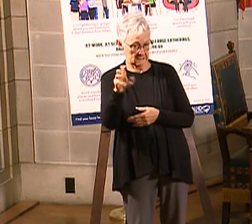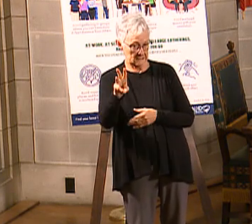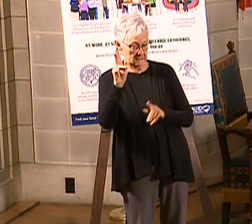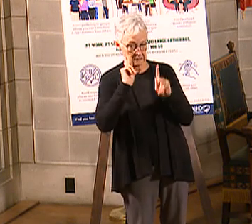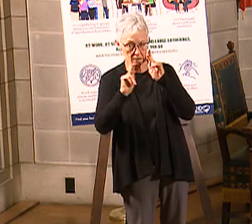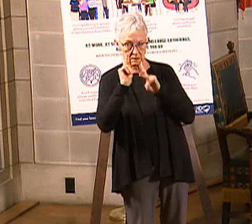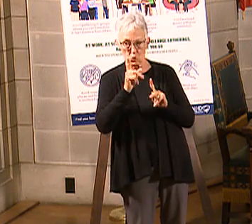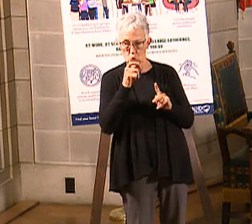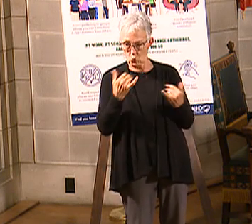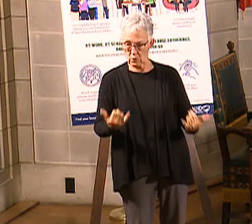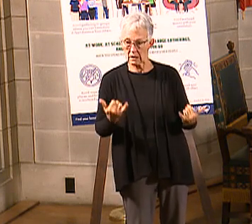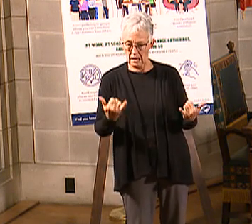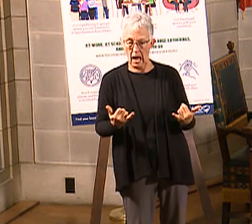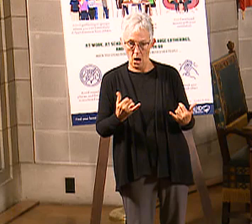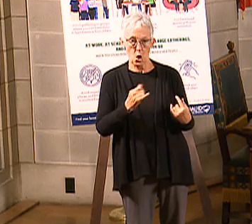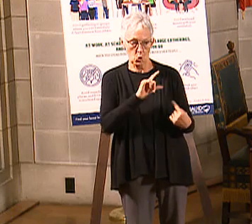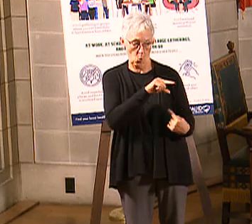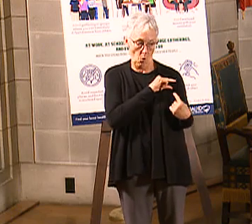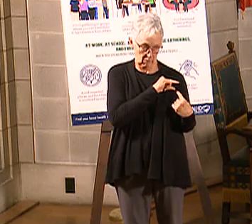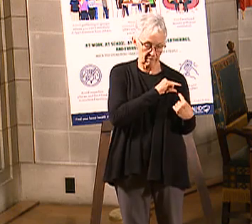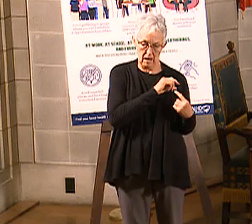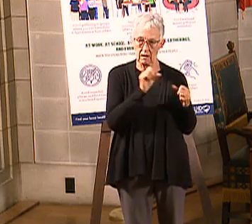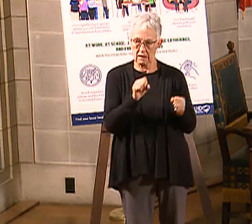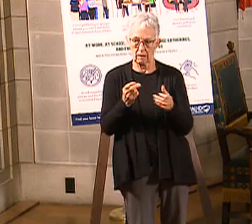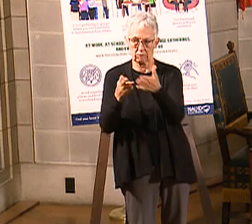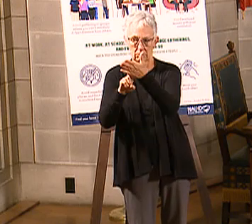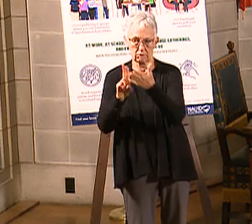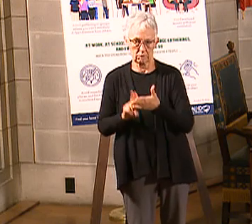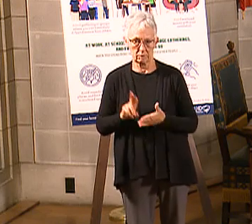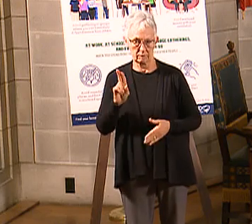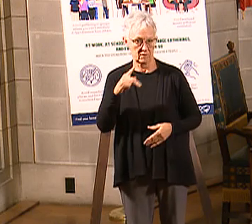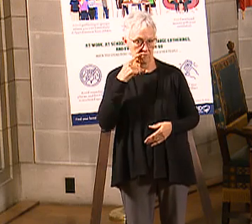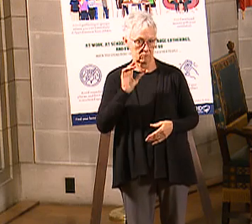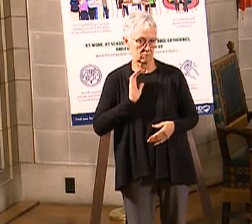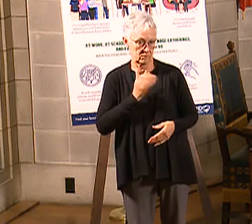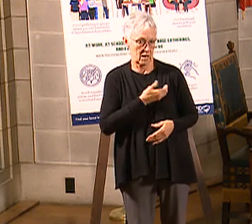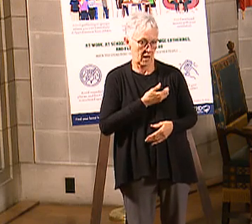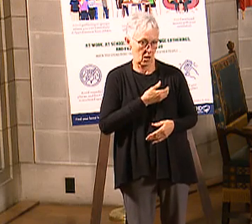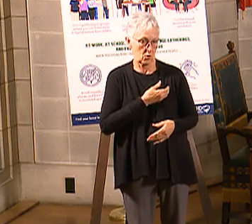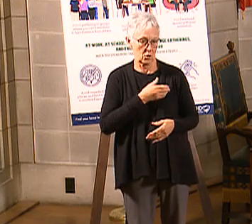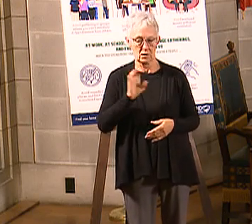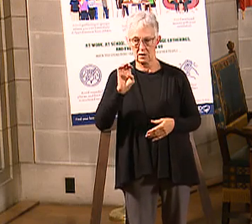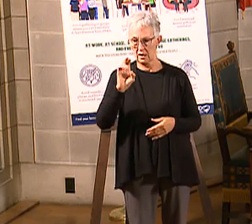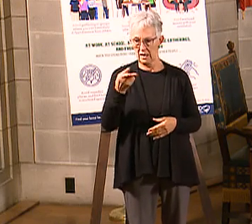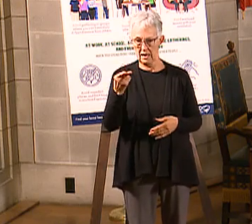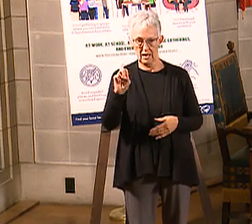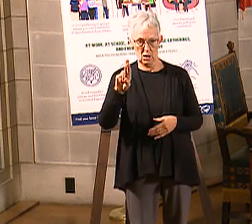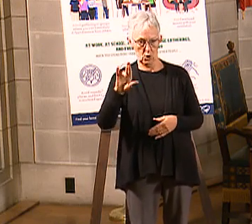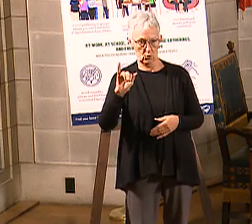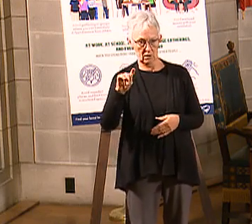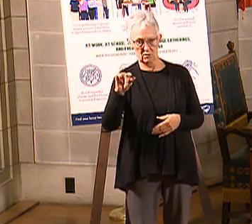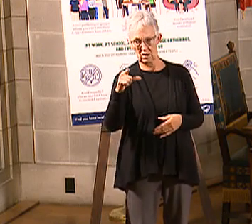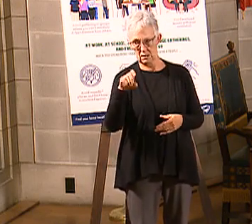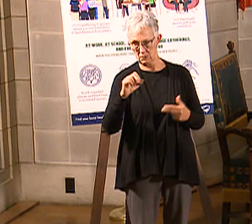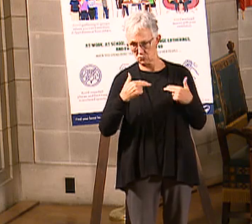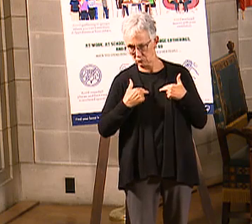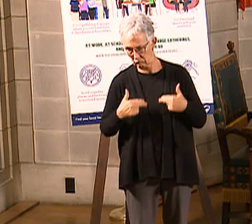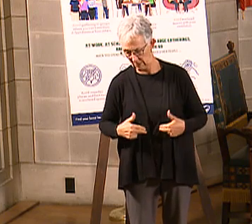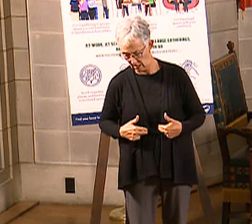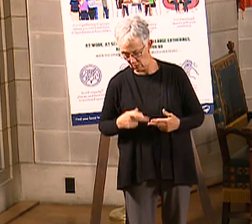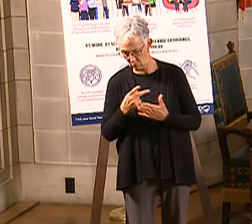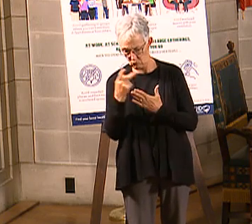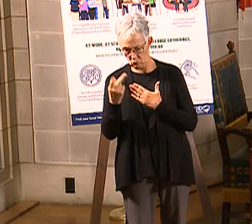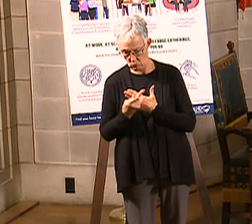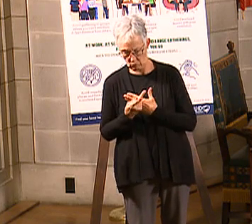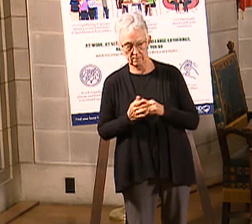now eligible for a Heritage Health Adult Program, and we're very excited about that. But we've also, with